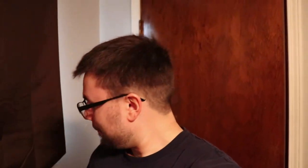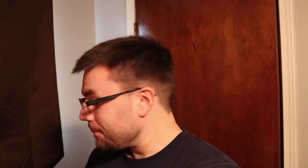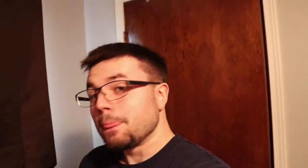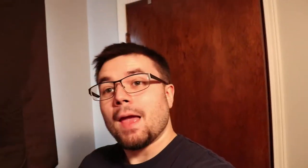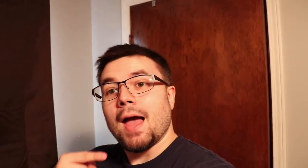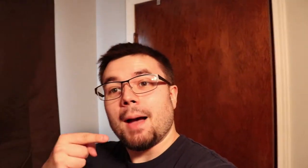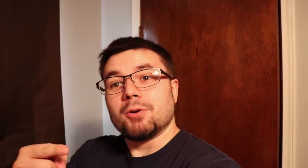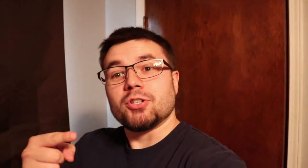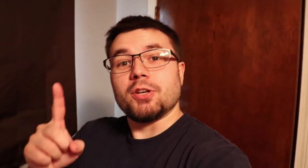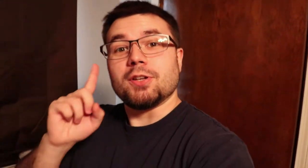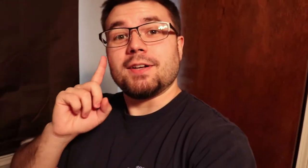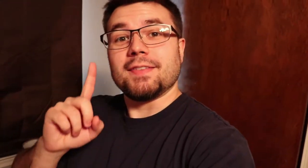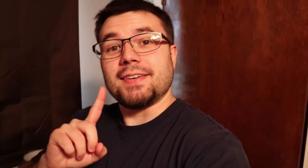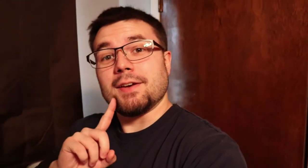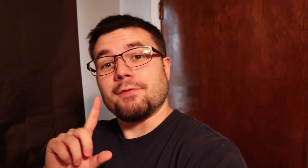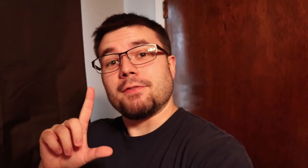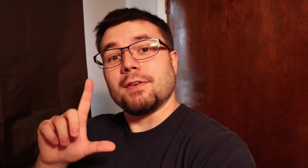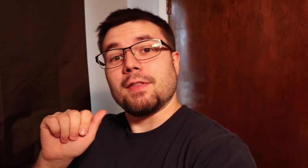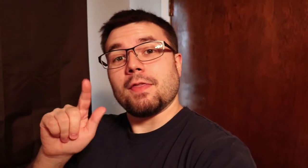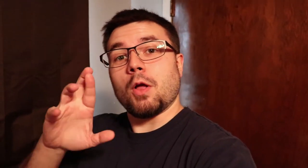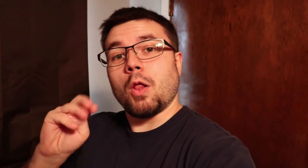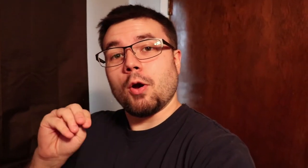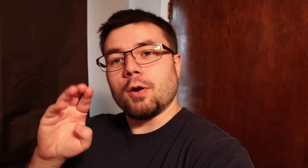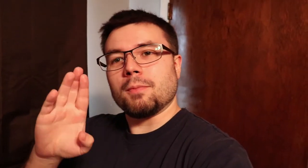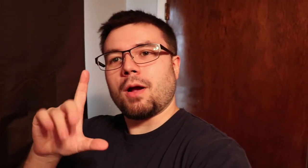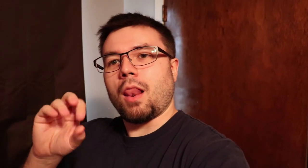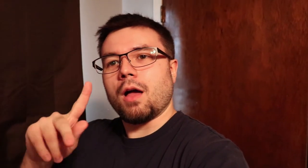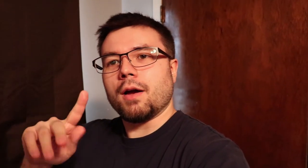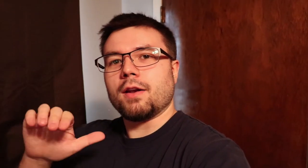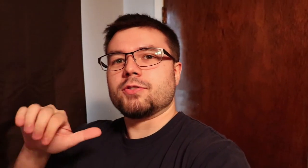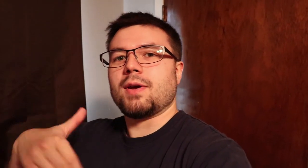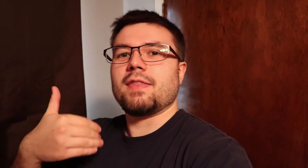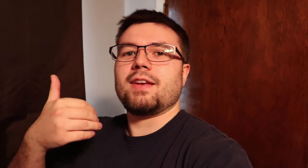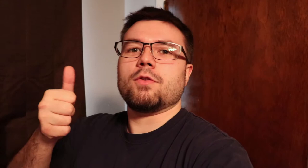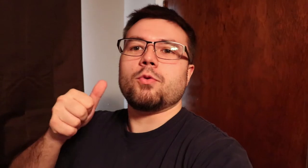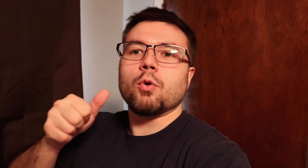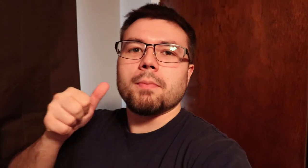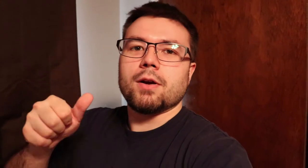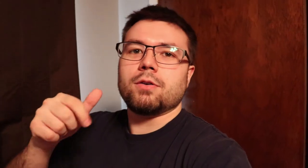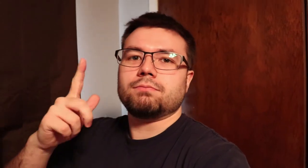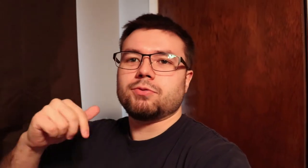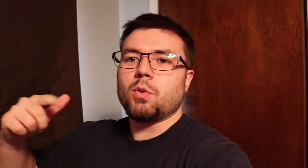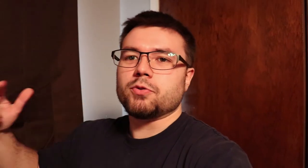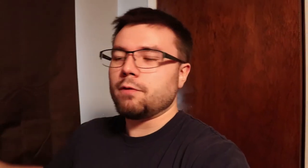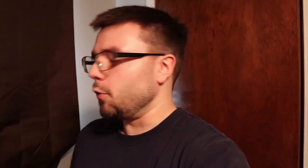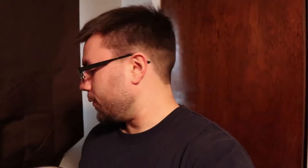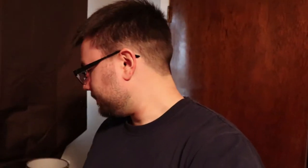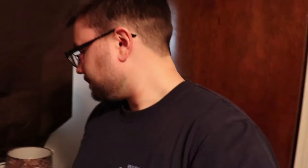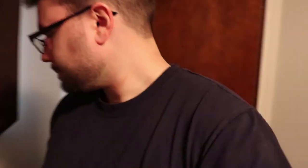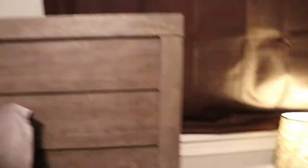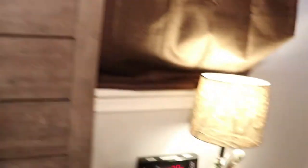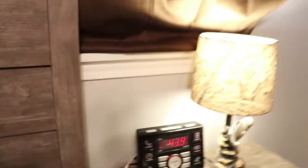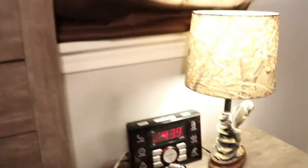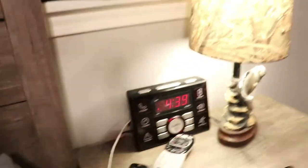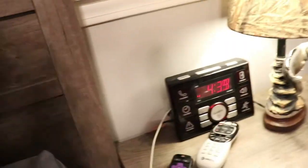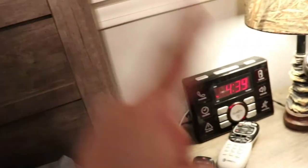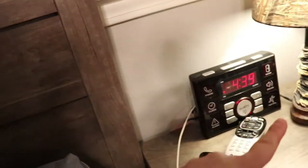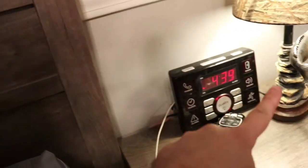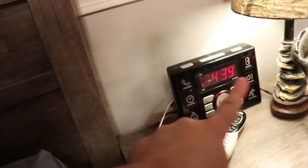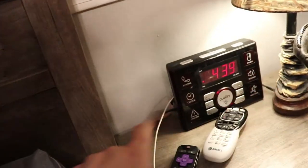i'm gonna show y'all the deaf the alarm clock and also how they hear the doorbell so on so forth it's this right here